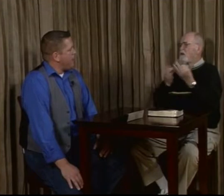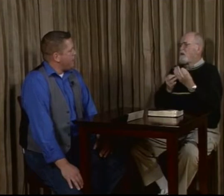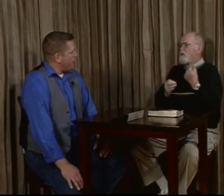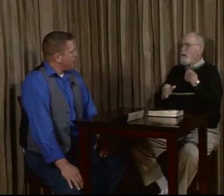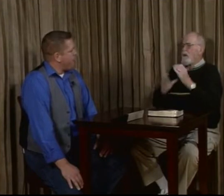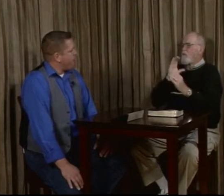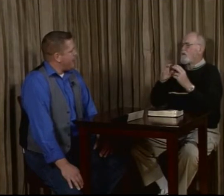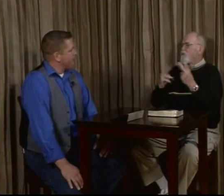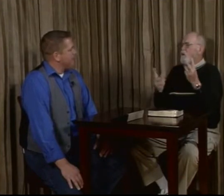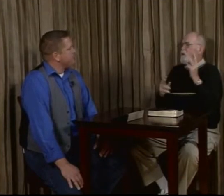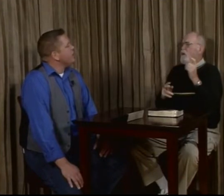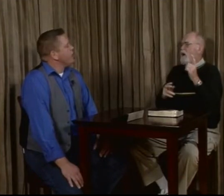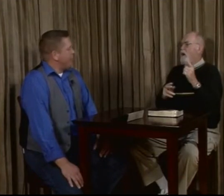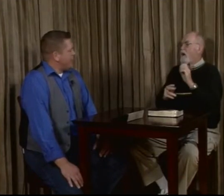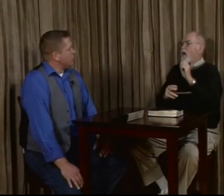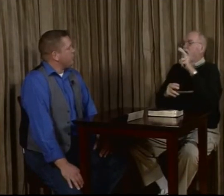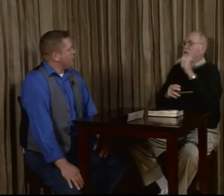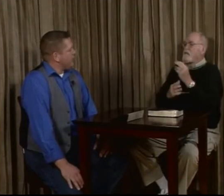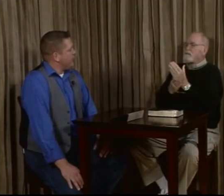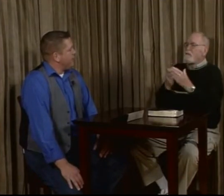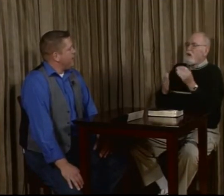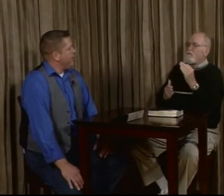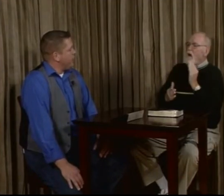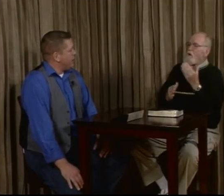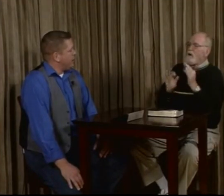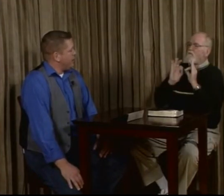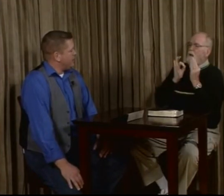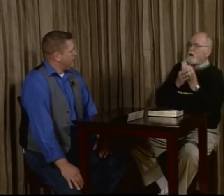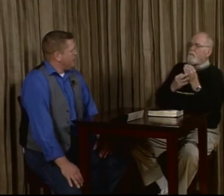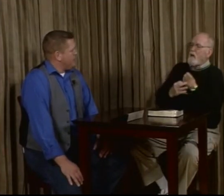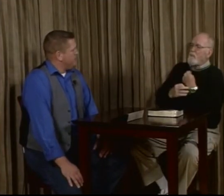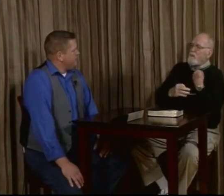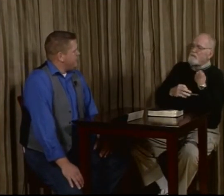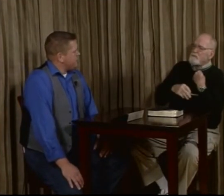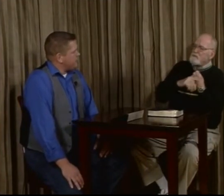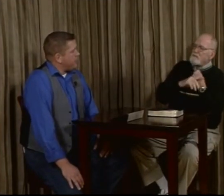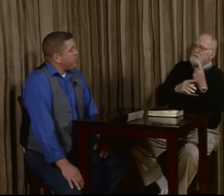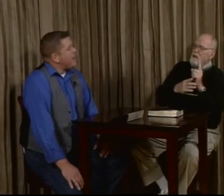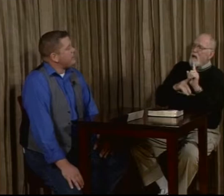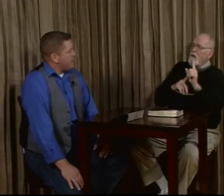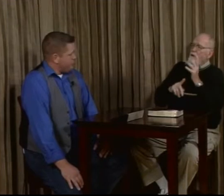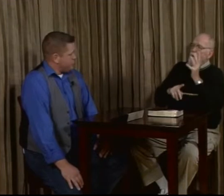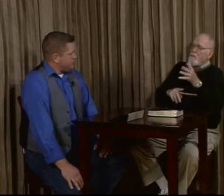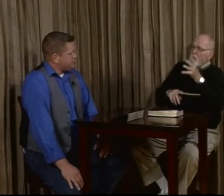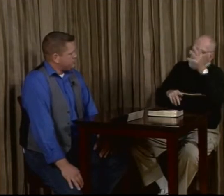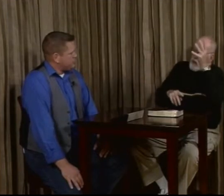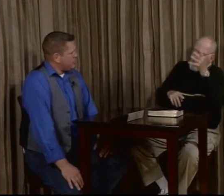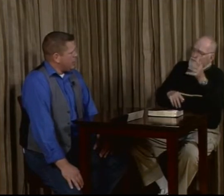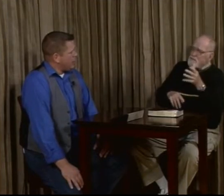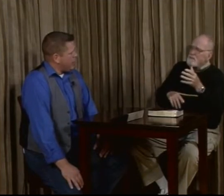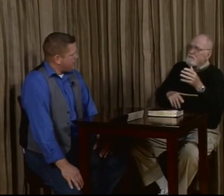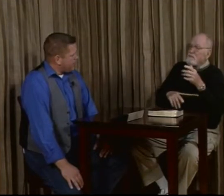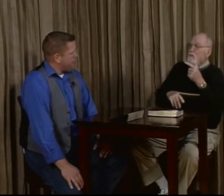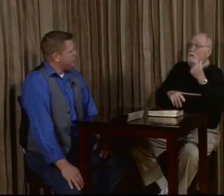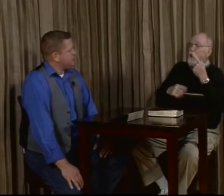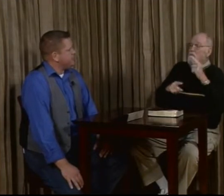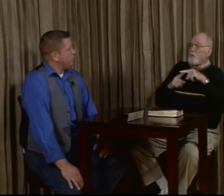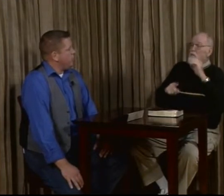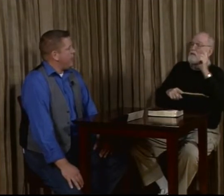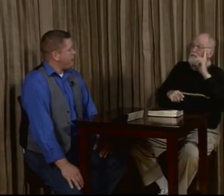among the family. We were able to communicate very well. In fact, even some of our family members, like grandparents, who happened